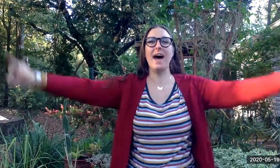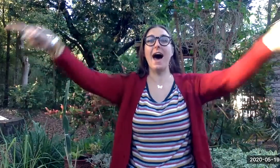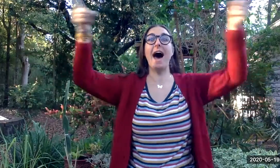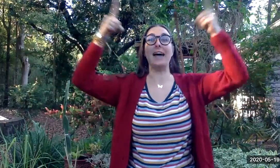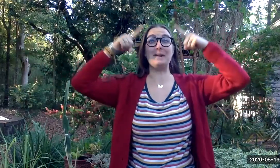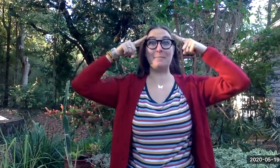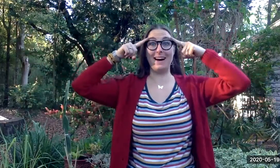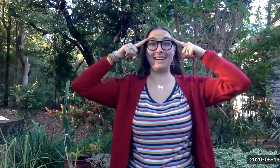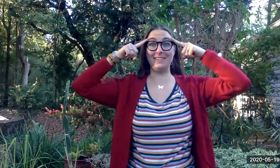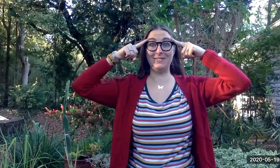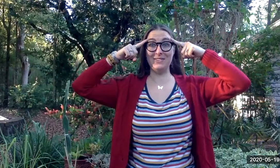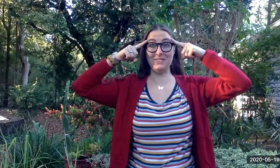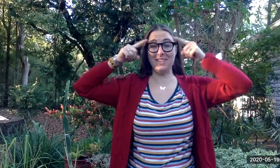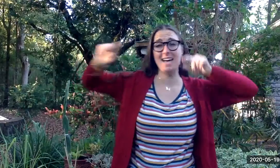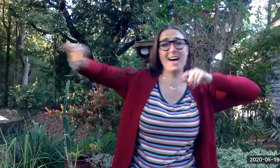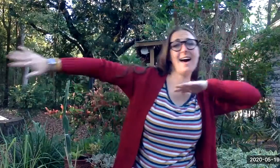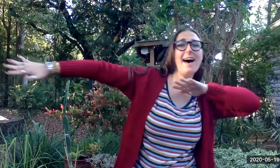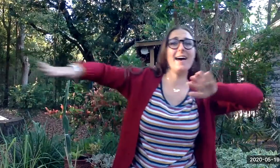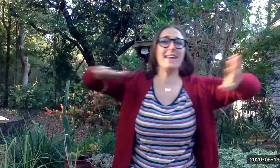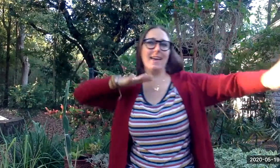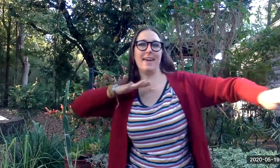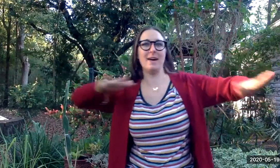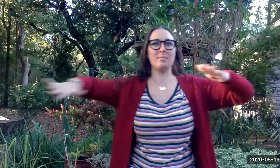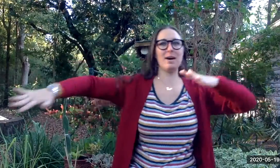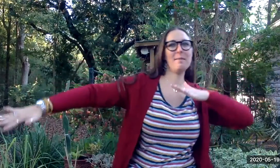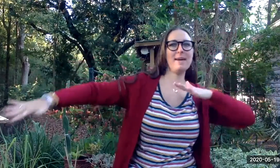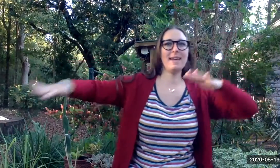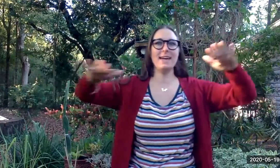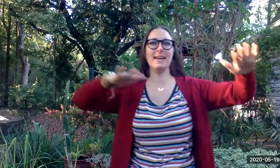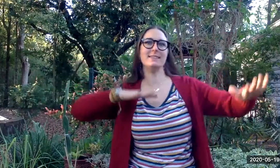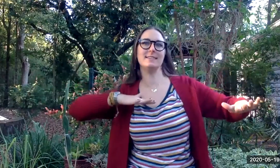I am mindful. I am amazing.